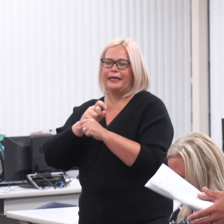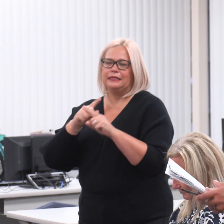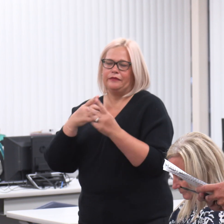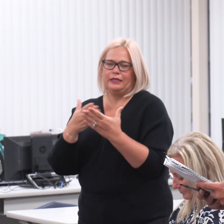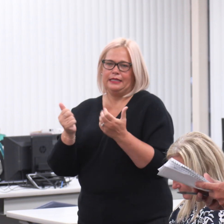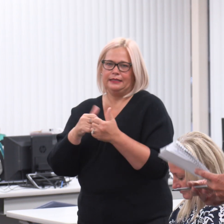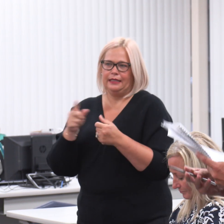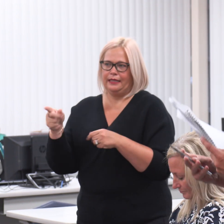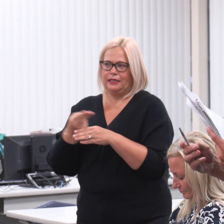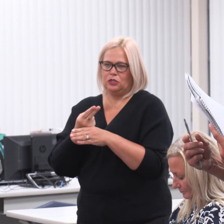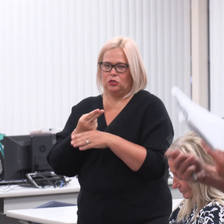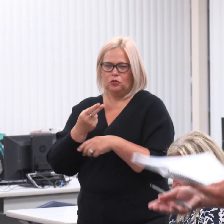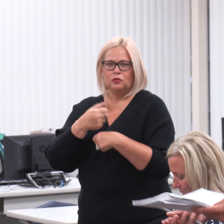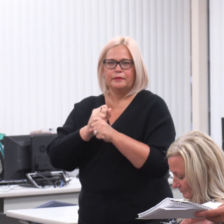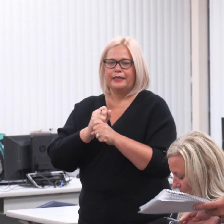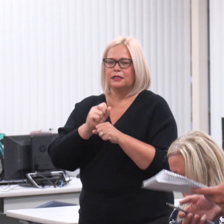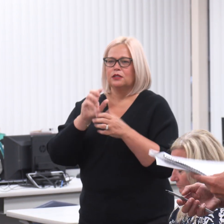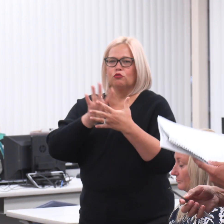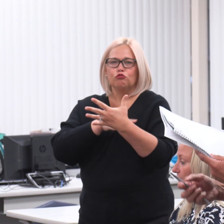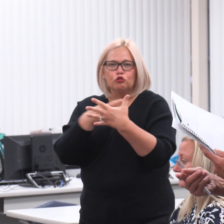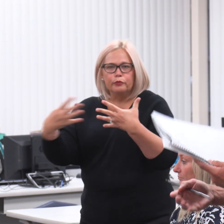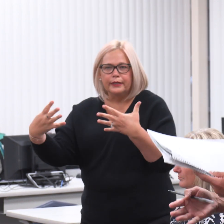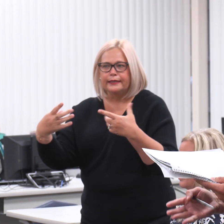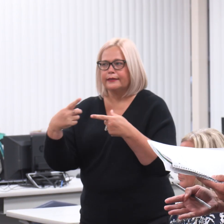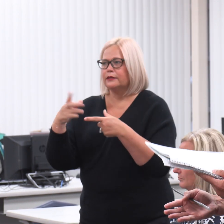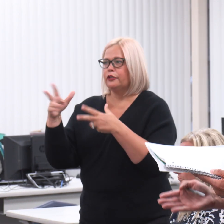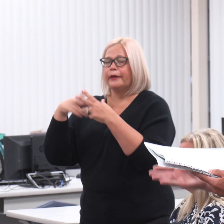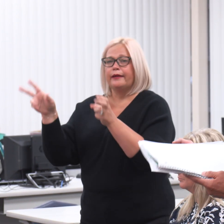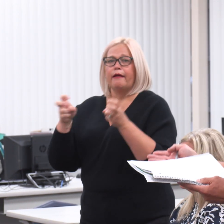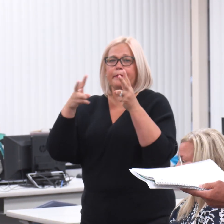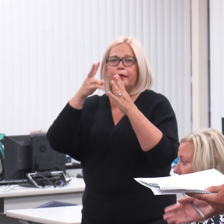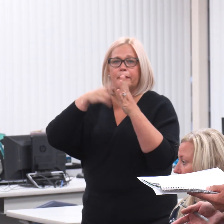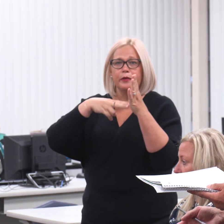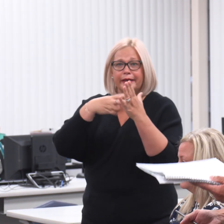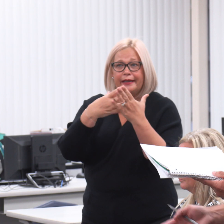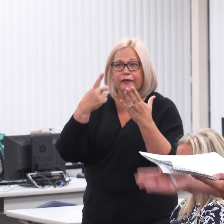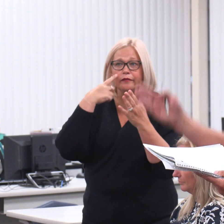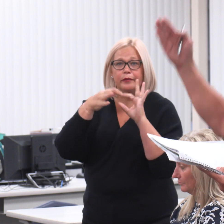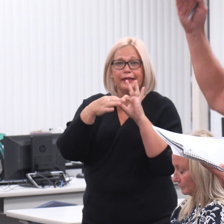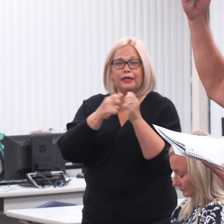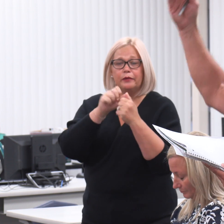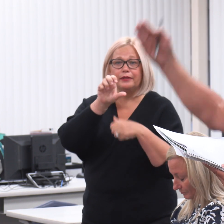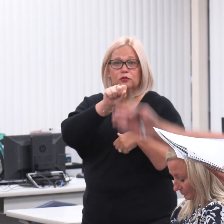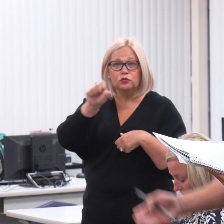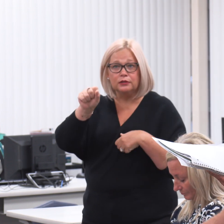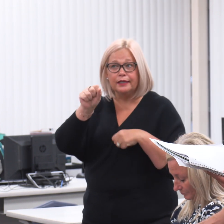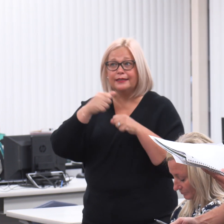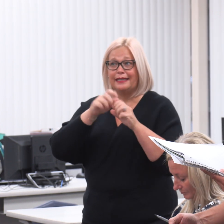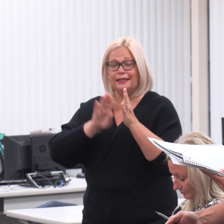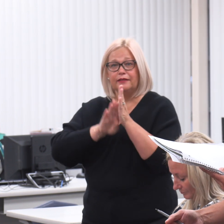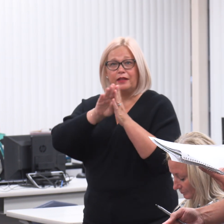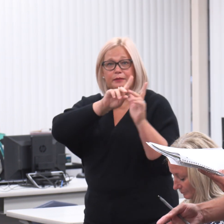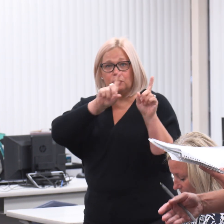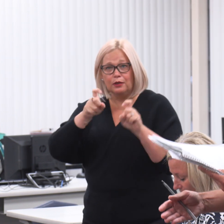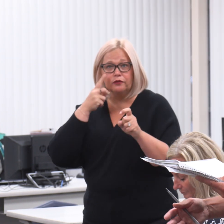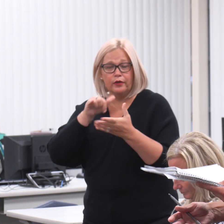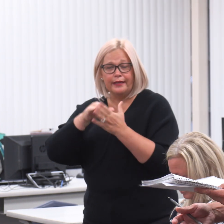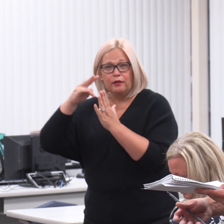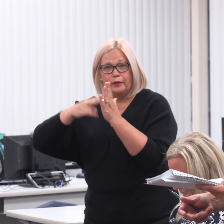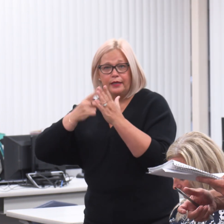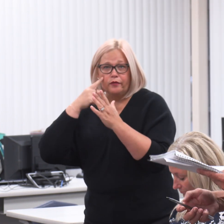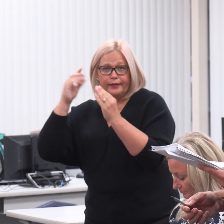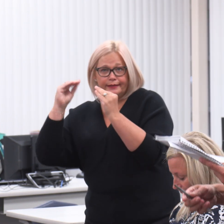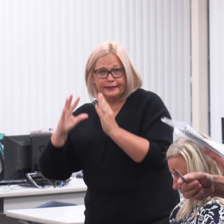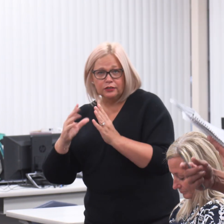different things that they can use. It creates rubrics. You can upload a reading, say, in social studies, and it'll create questions for that reading for the